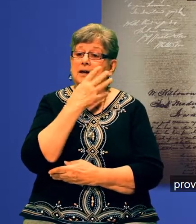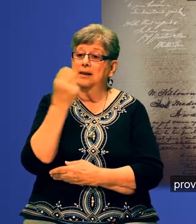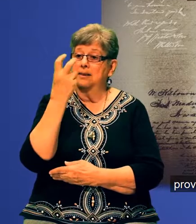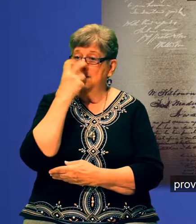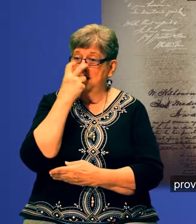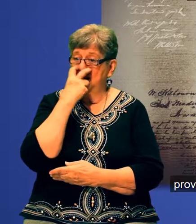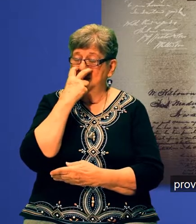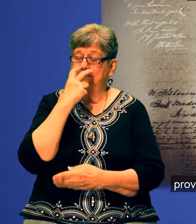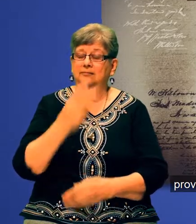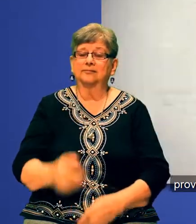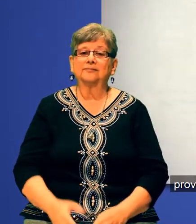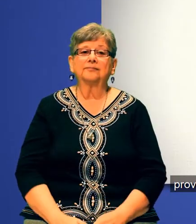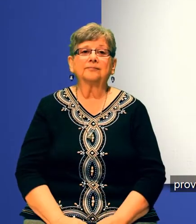education for the deaf and the blind.